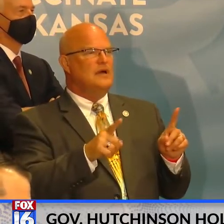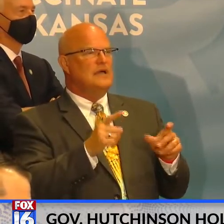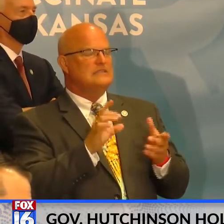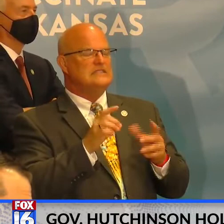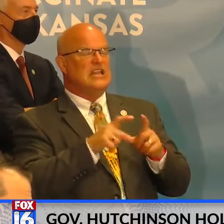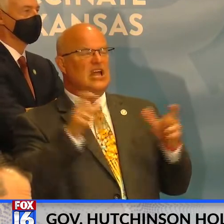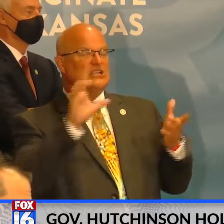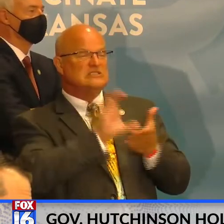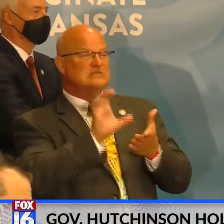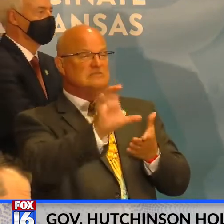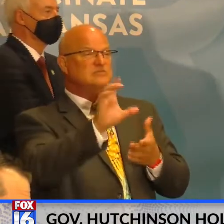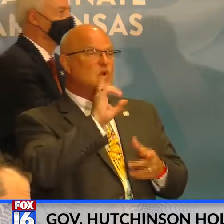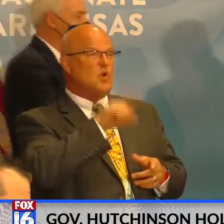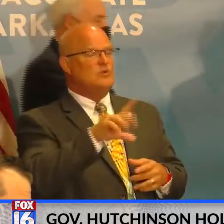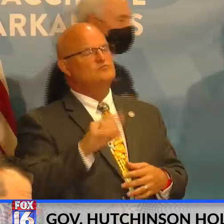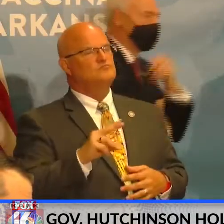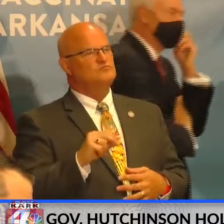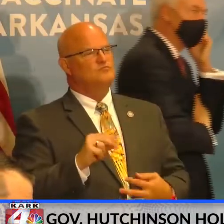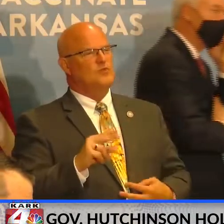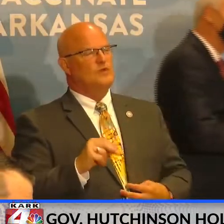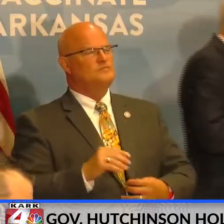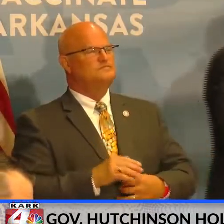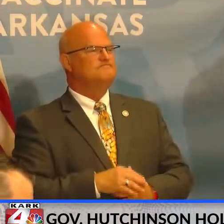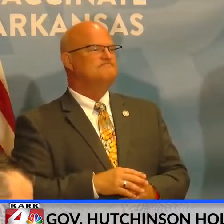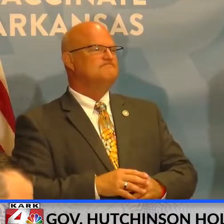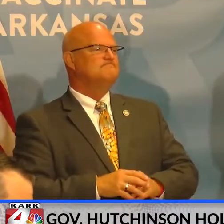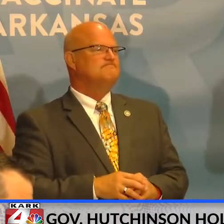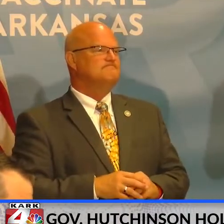large order. Thank you.